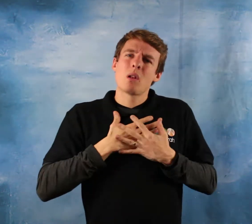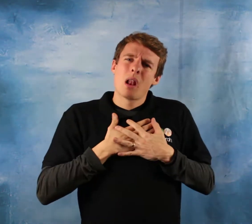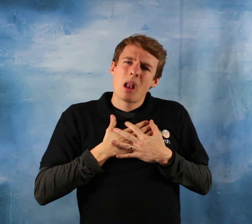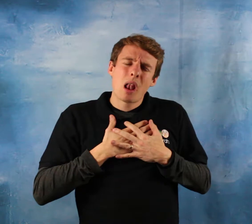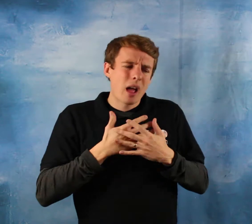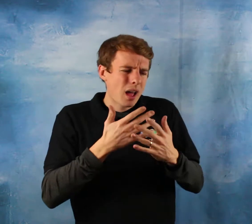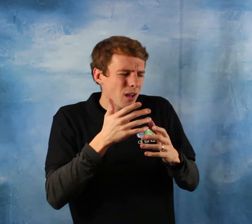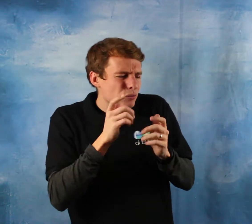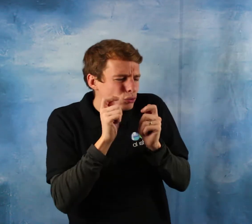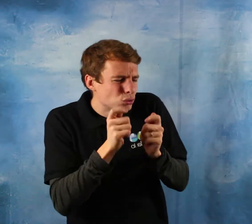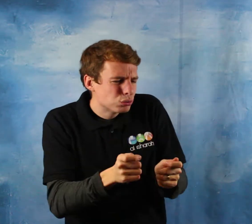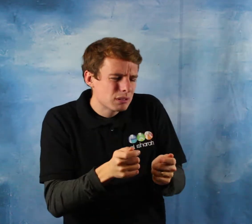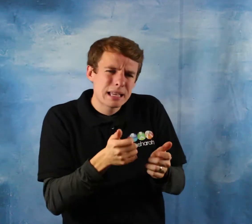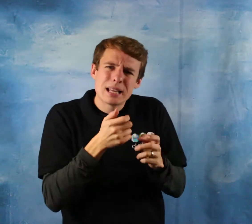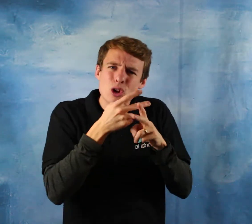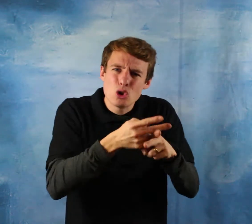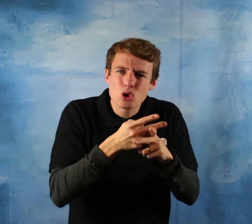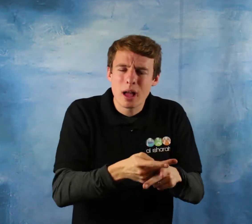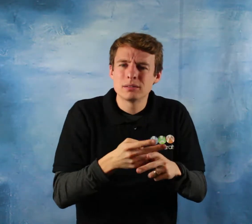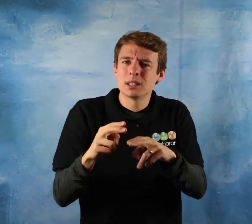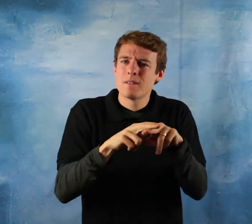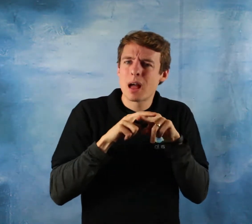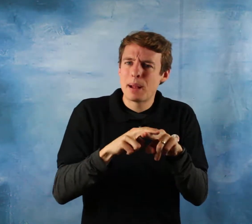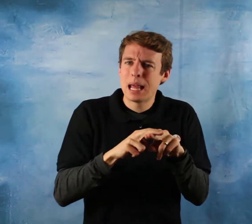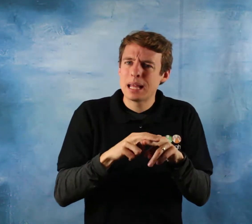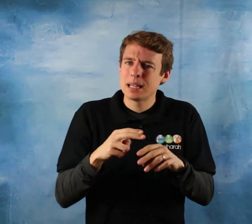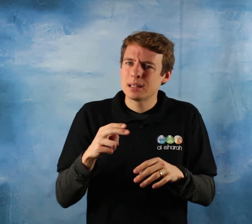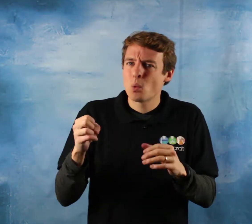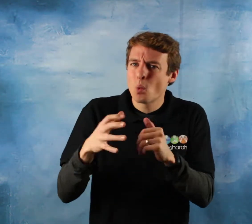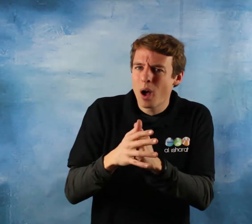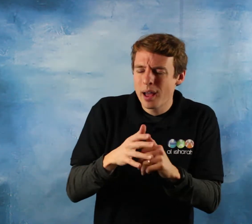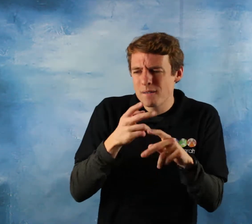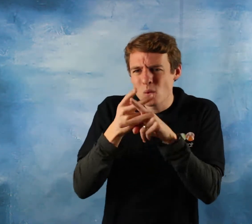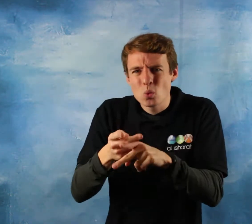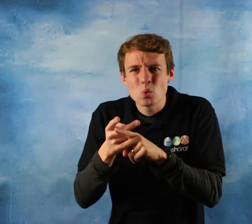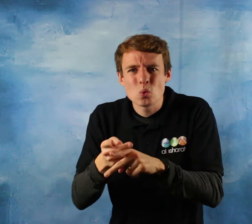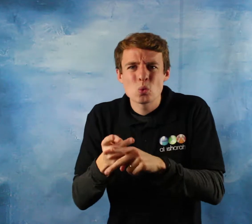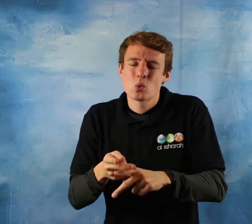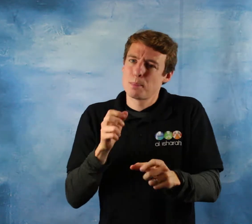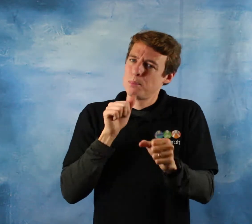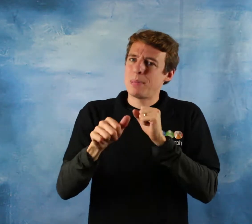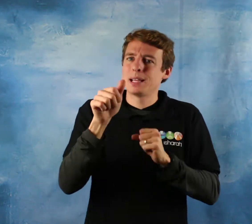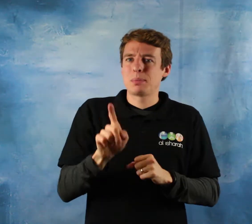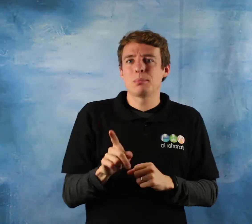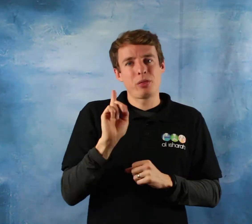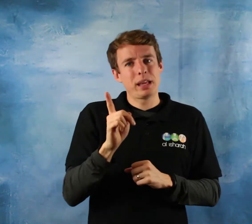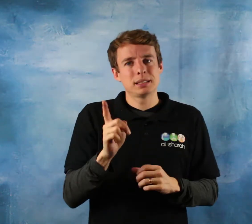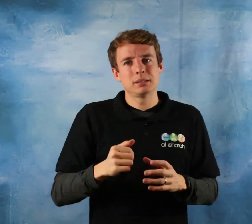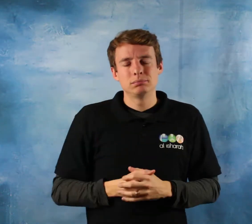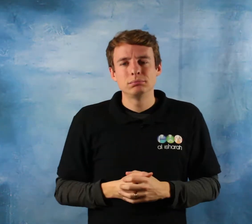wasallam he stated sallallahu alayhi wasallam that excellence in conduct towards the wife is